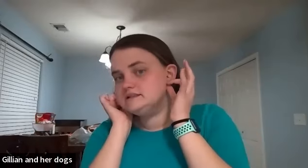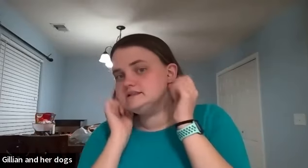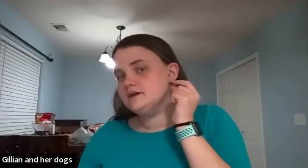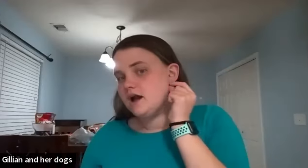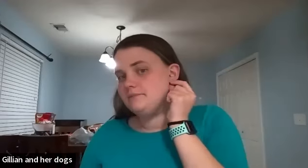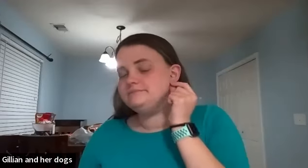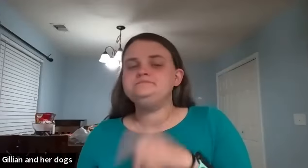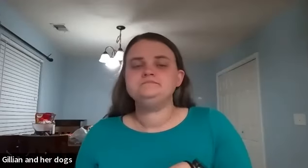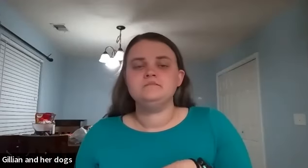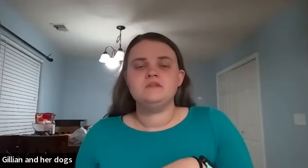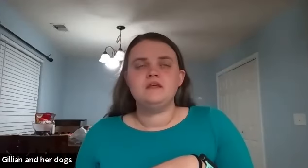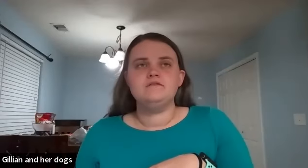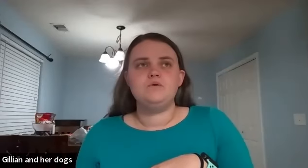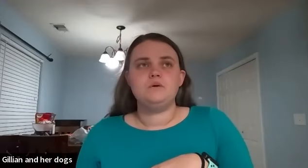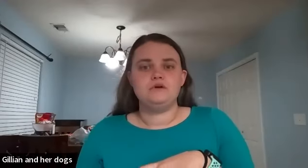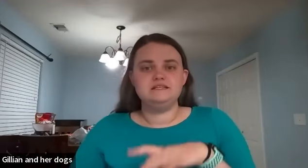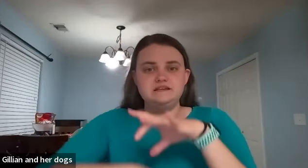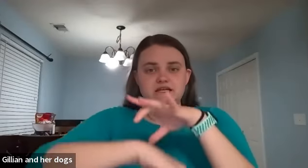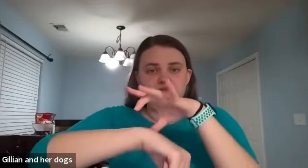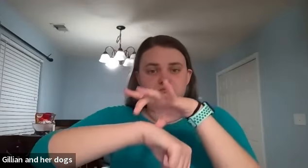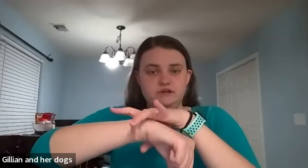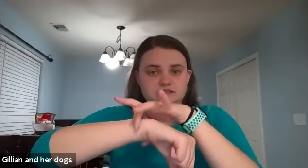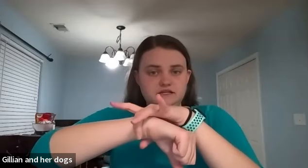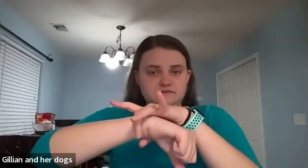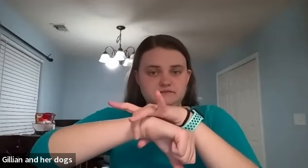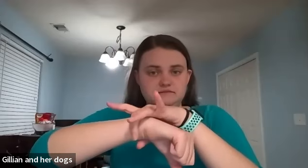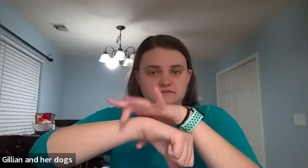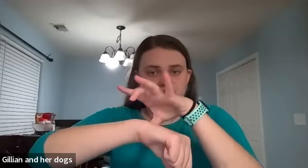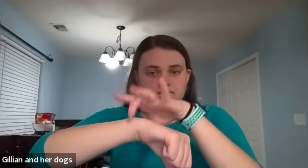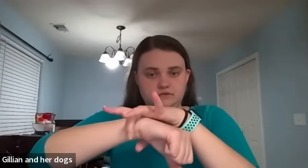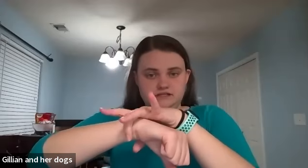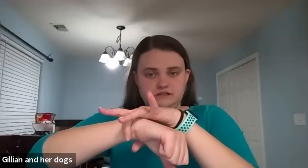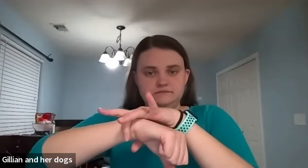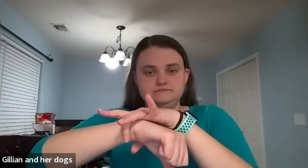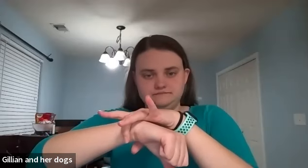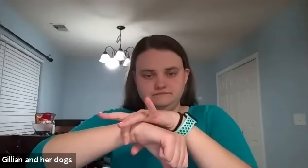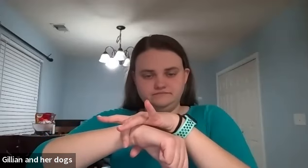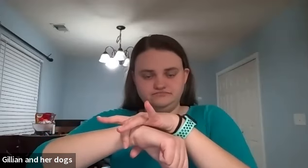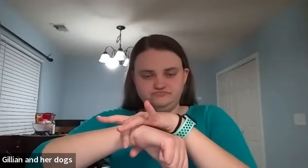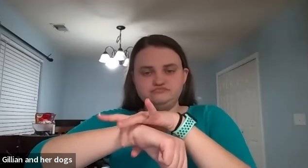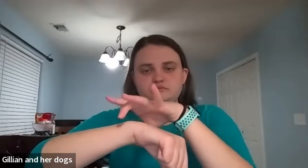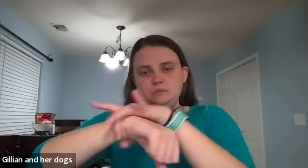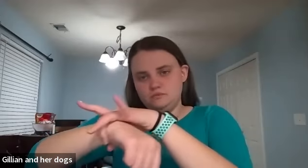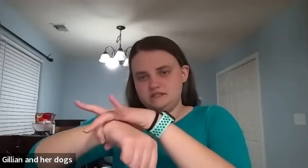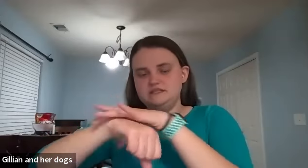um for bracelet it's bracelet bracelet mm-hmm bracelet